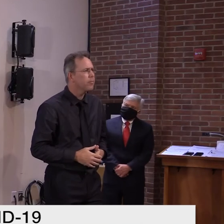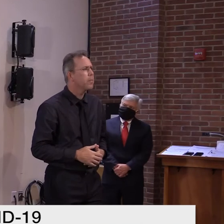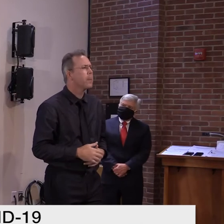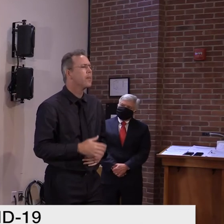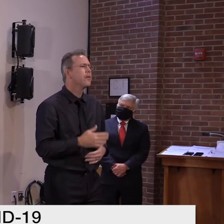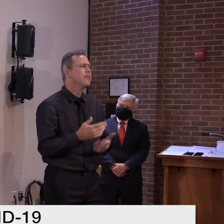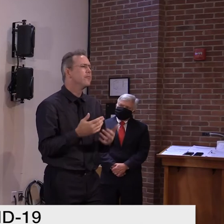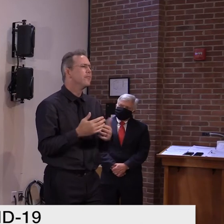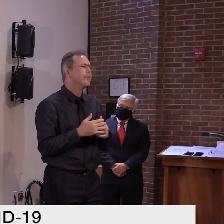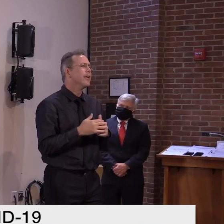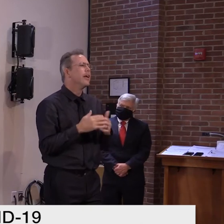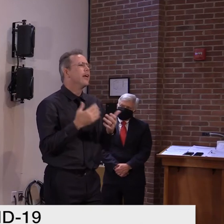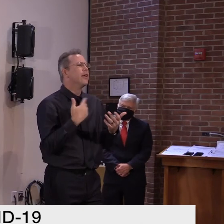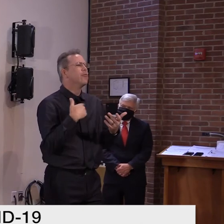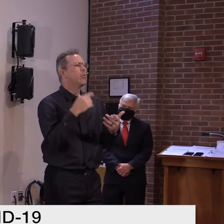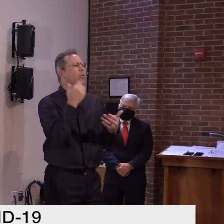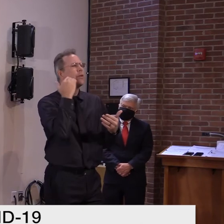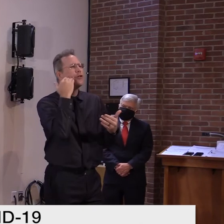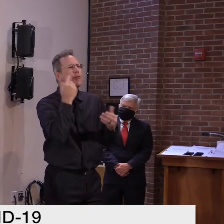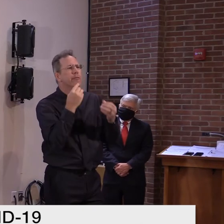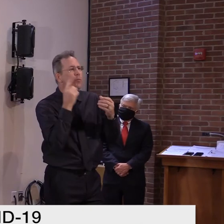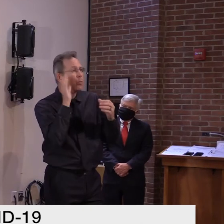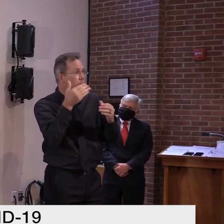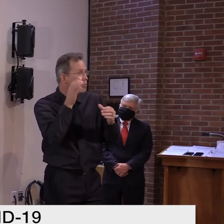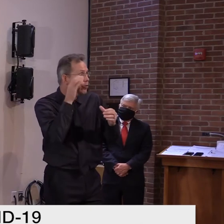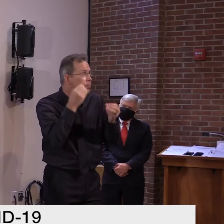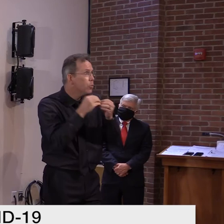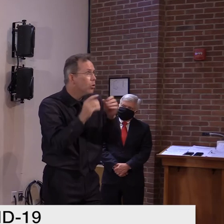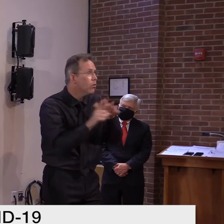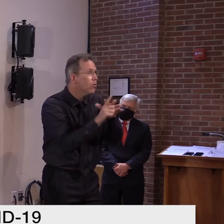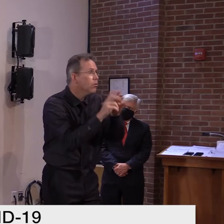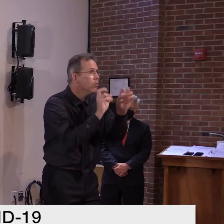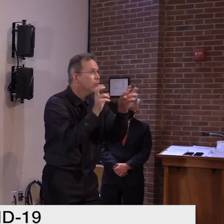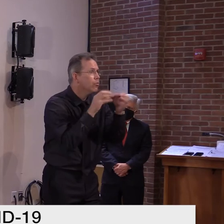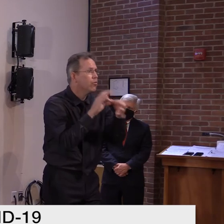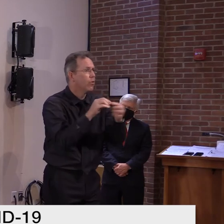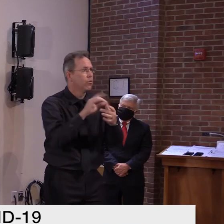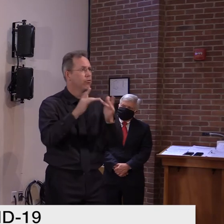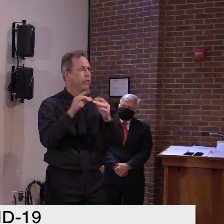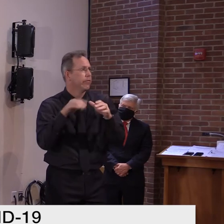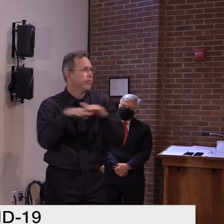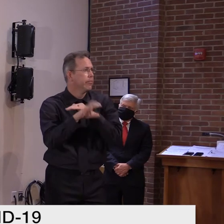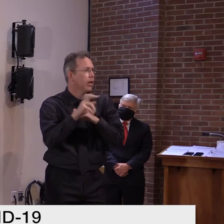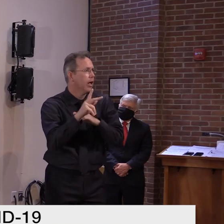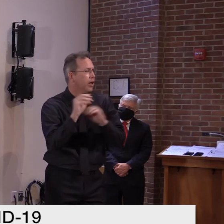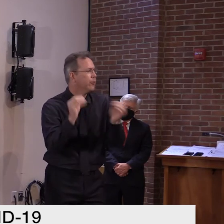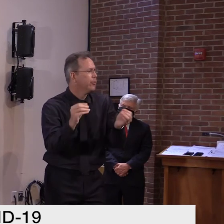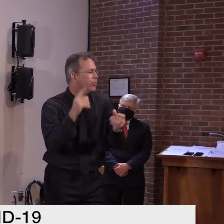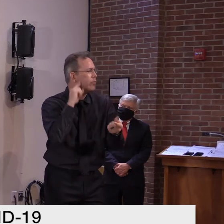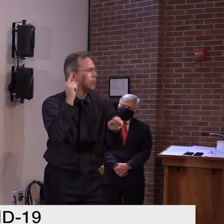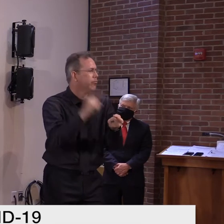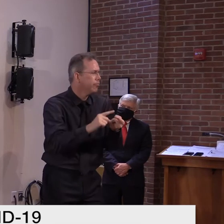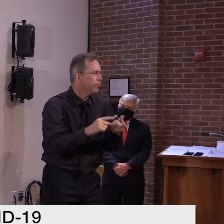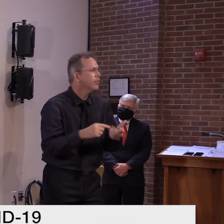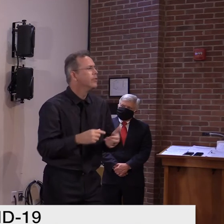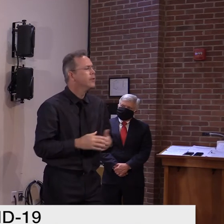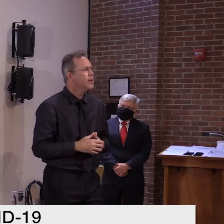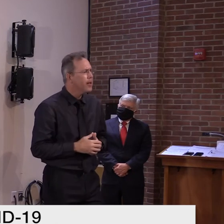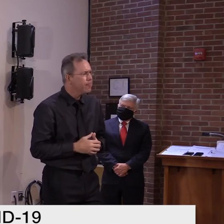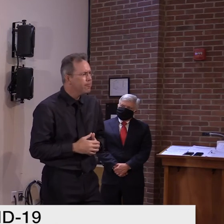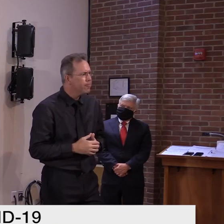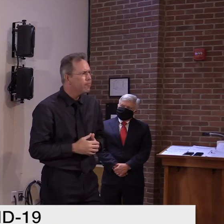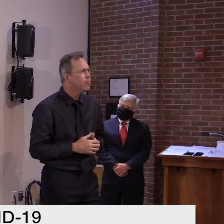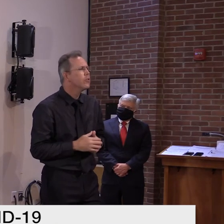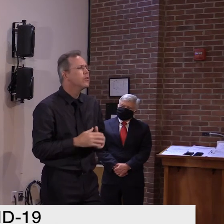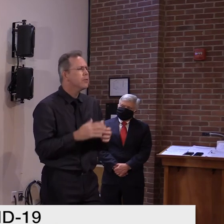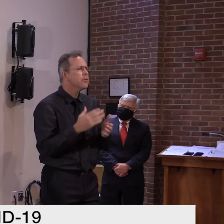them in a timely way. But one caveat there is that, um, some of the results have been sent to, not some of the results, some of the